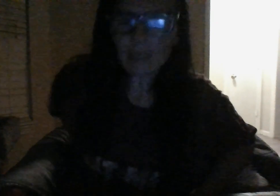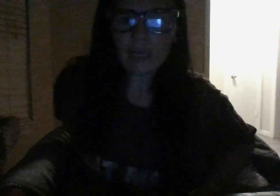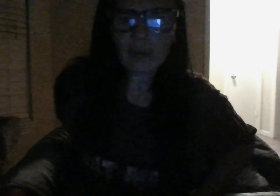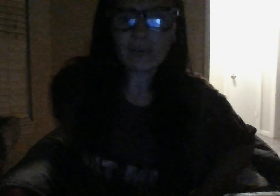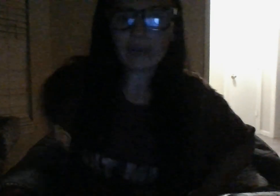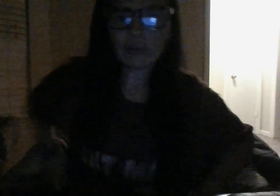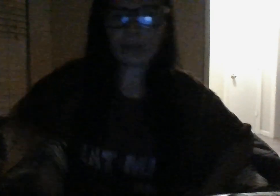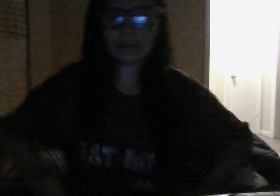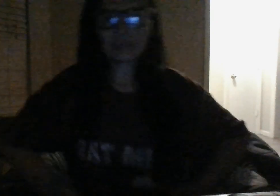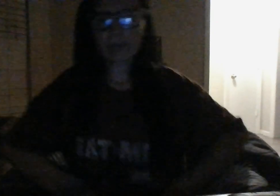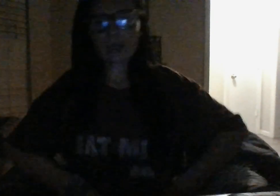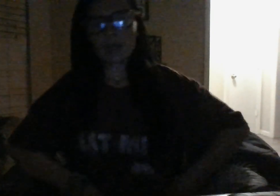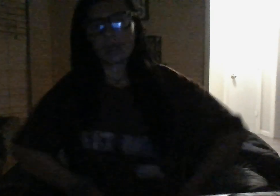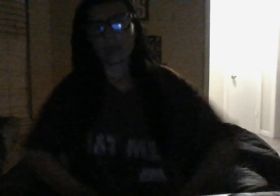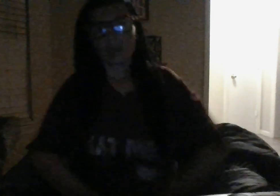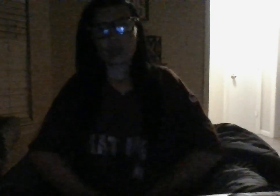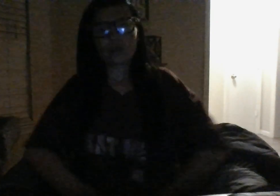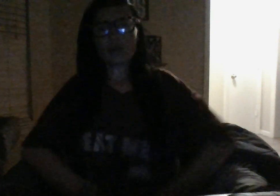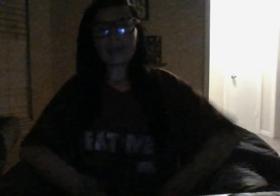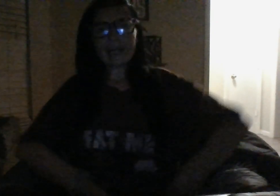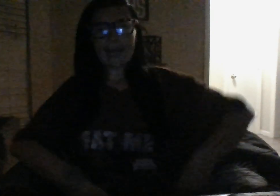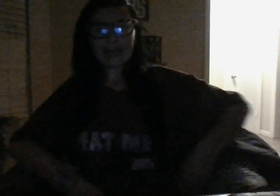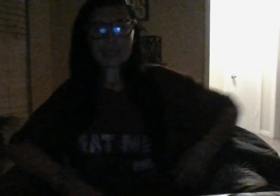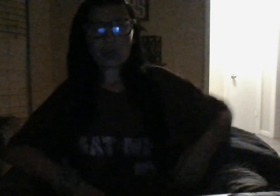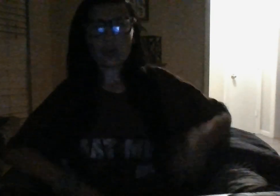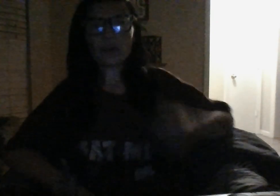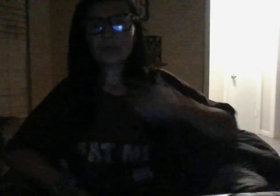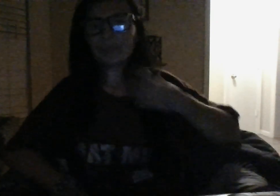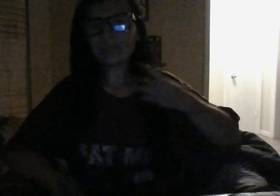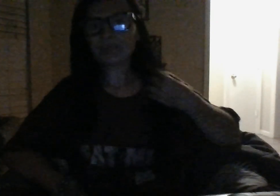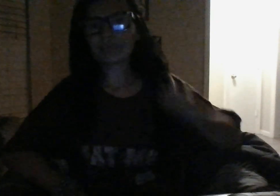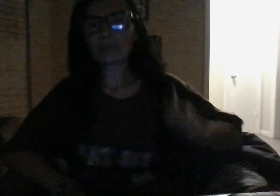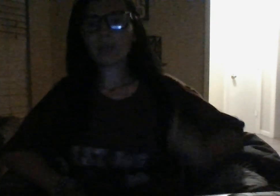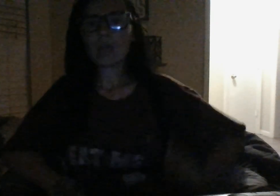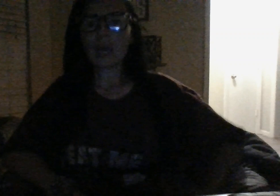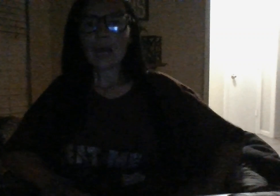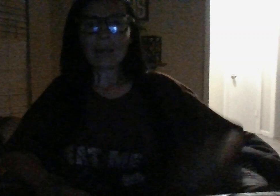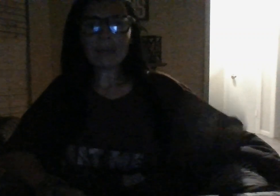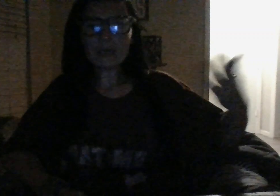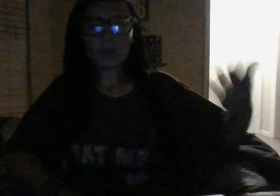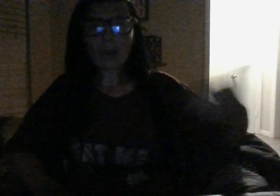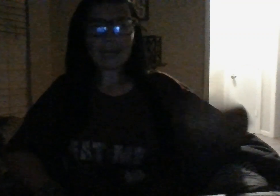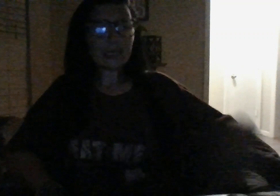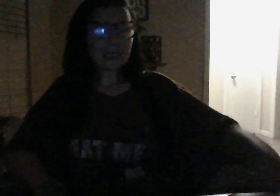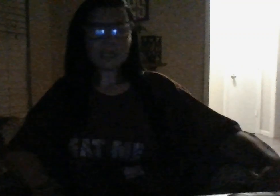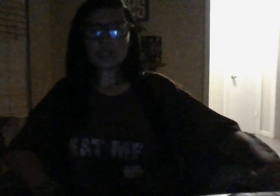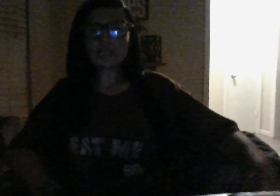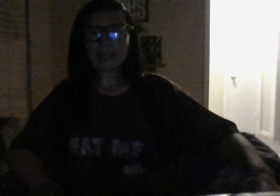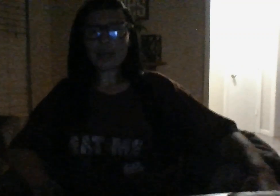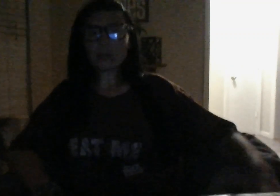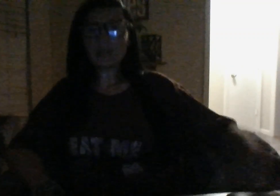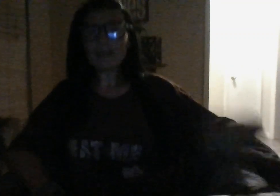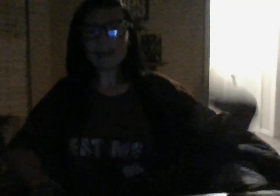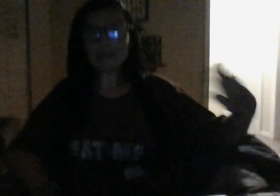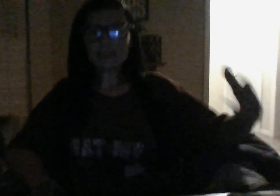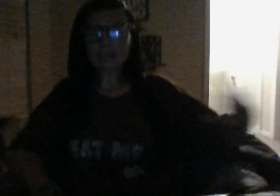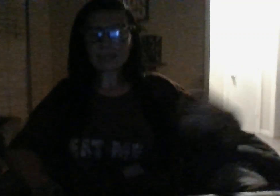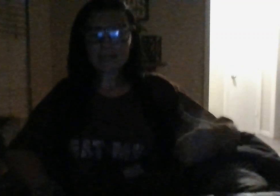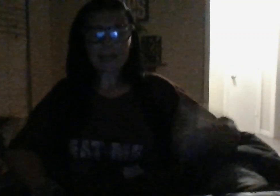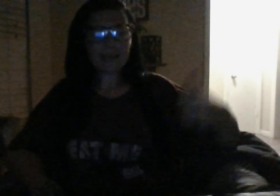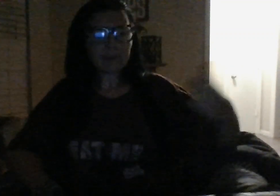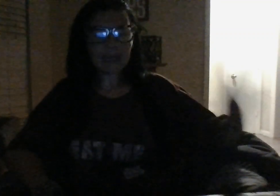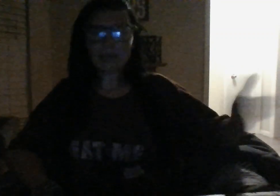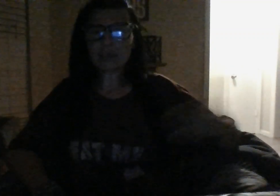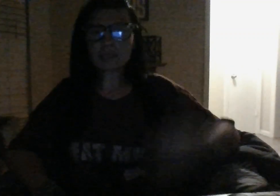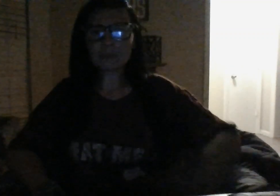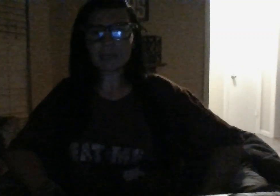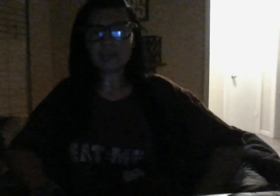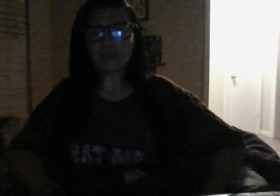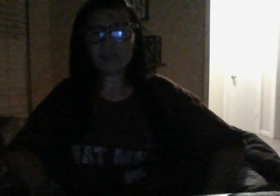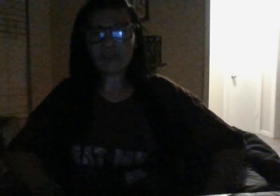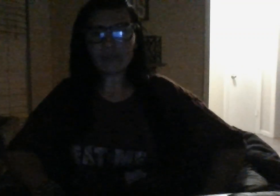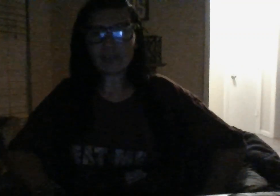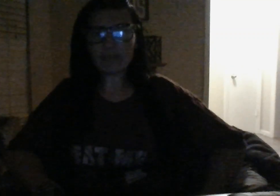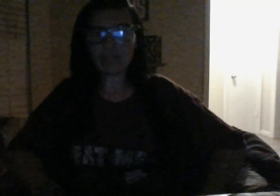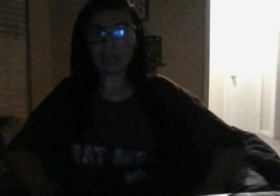of money off of her greedy asshole i mean why didn't you just tell her he made the sex tape and they could have split it 50 50